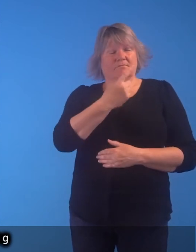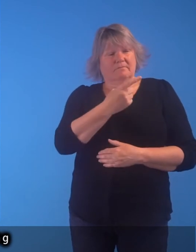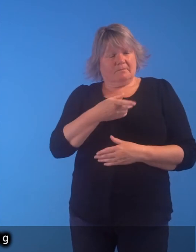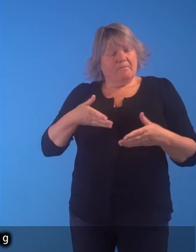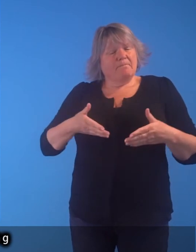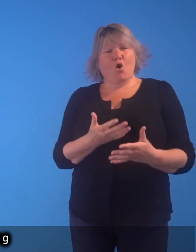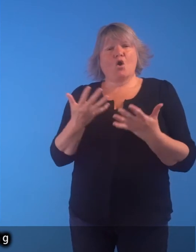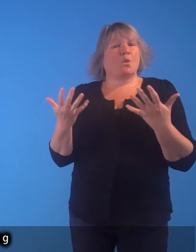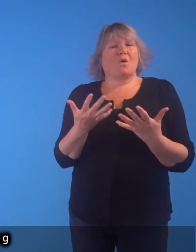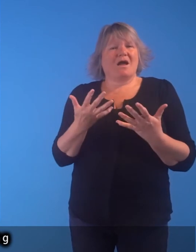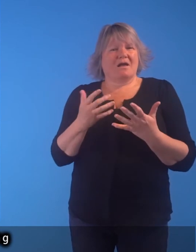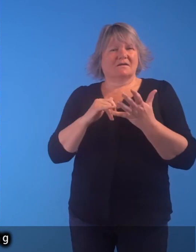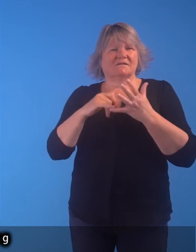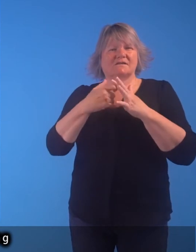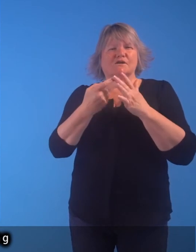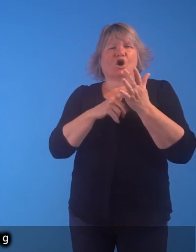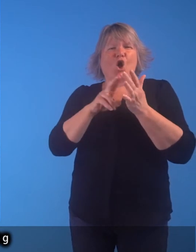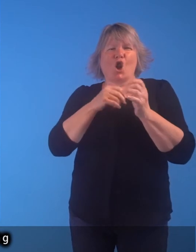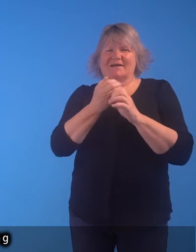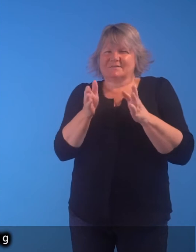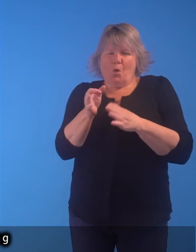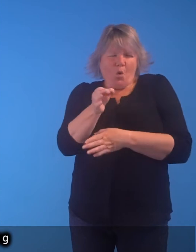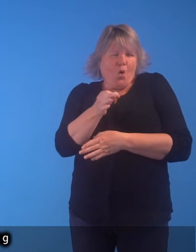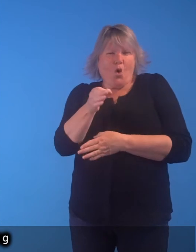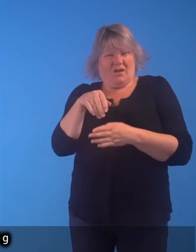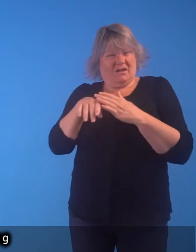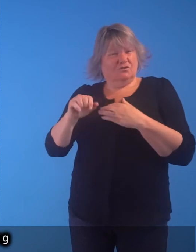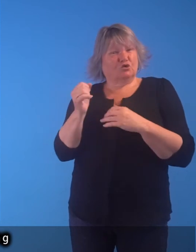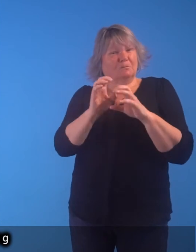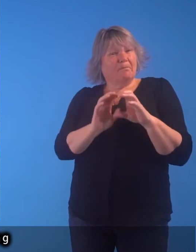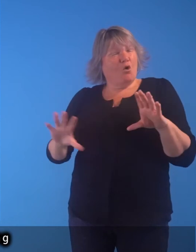Born in the tiny hamlet of Scurling, in the Scottish borders,